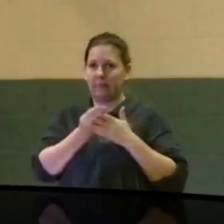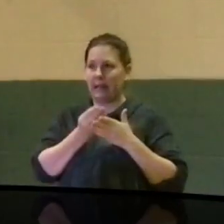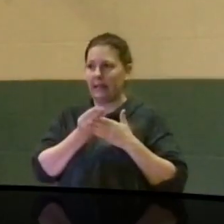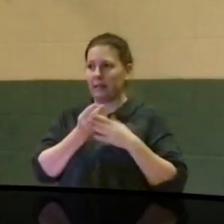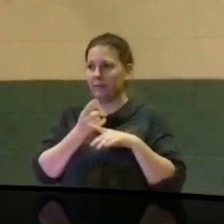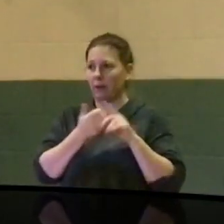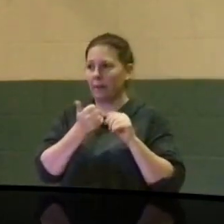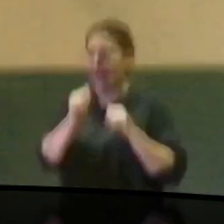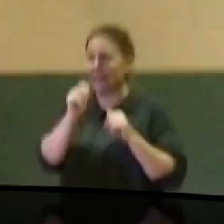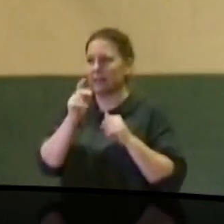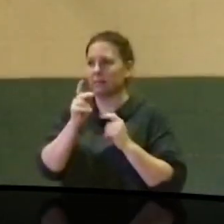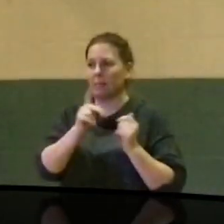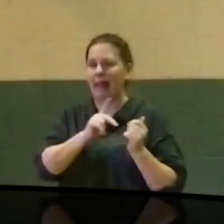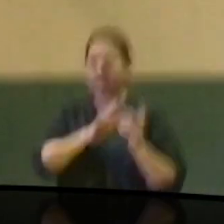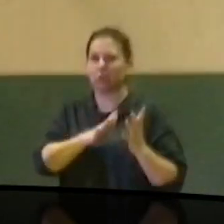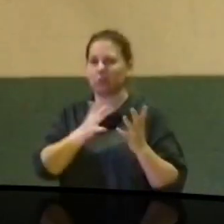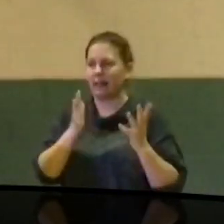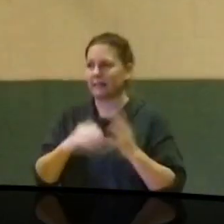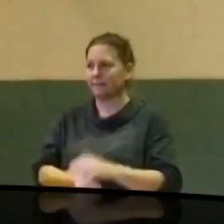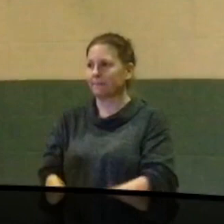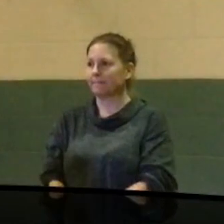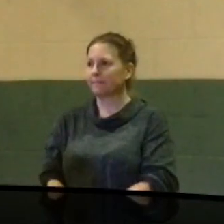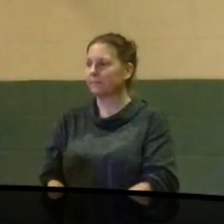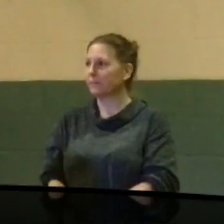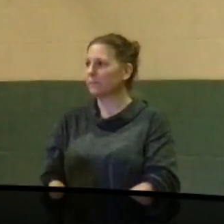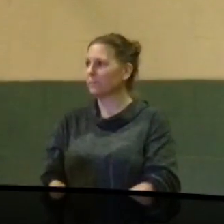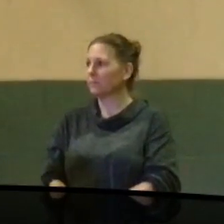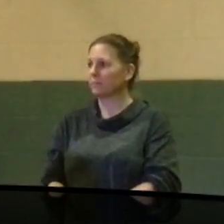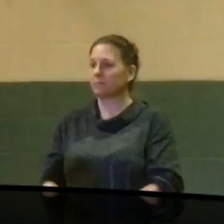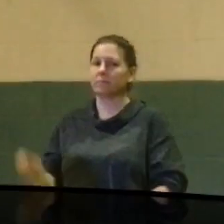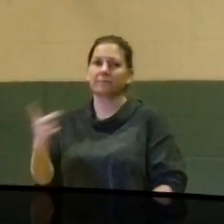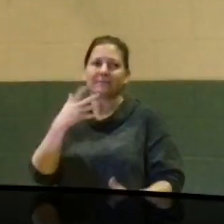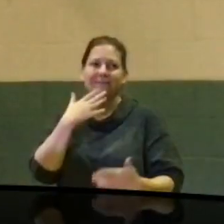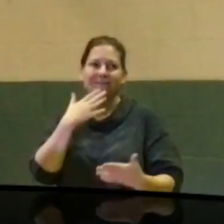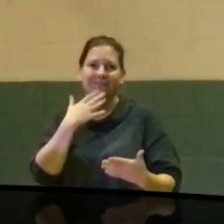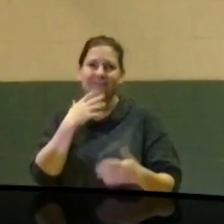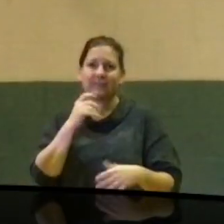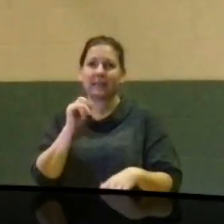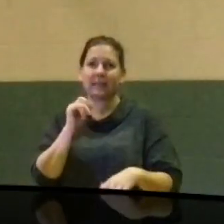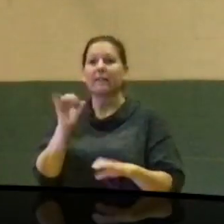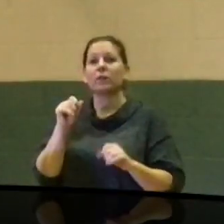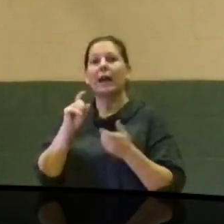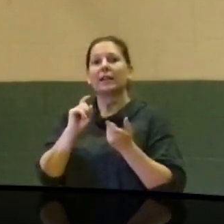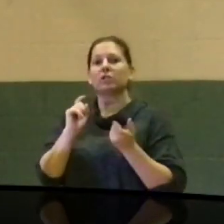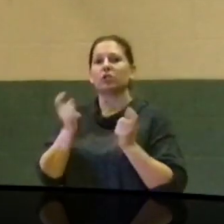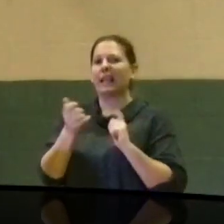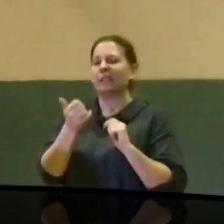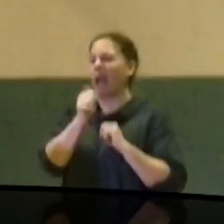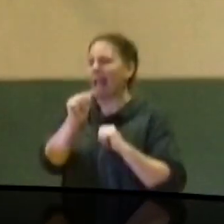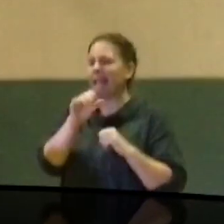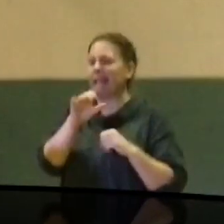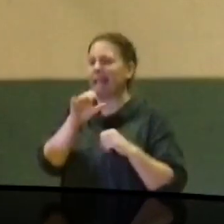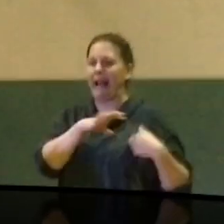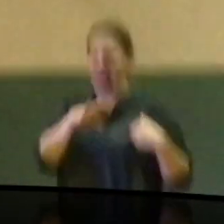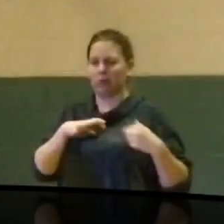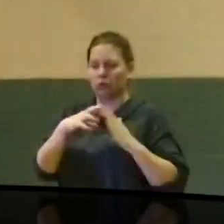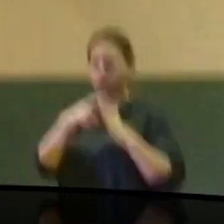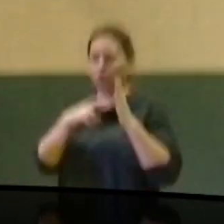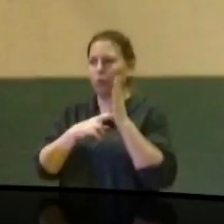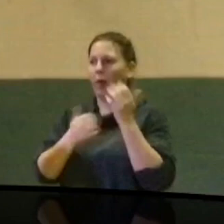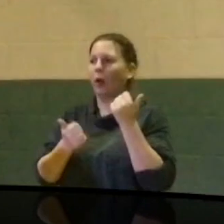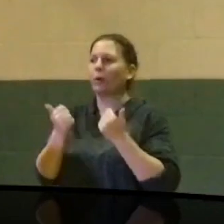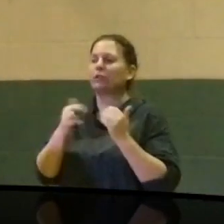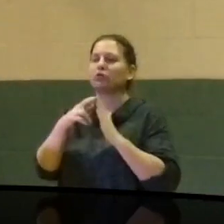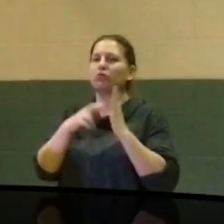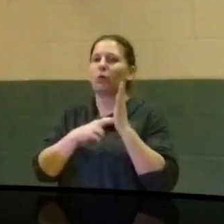gotten from any politicians. Okay. Thank you. If you could change any council rule, which one might